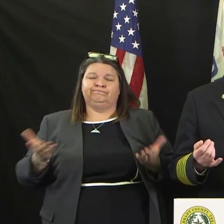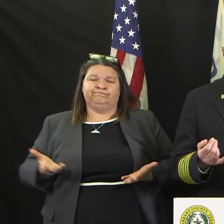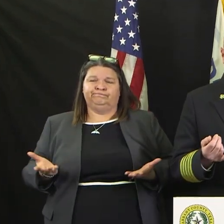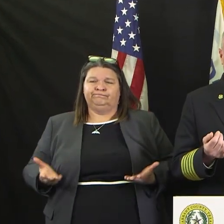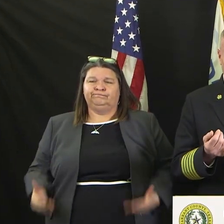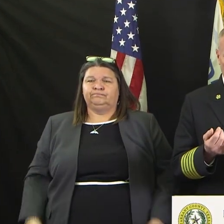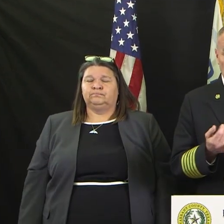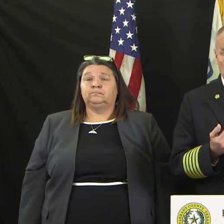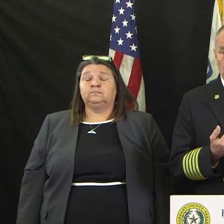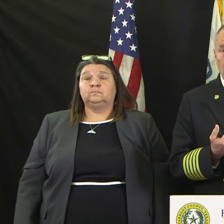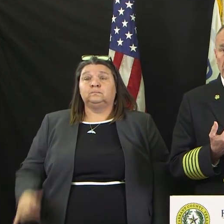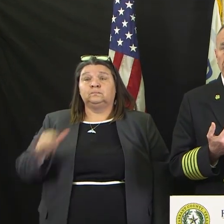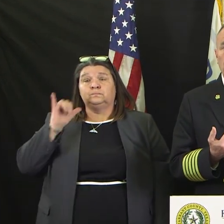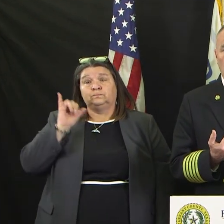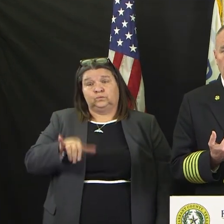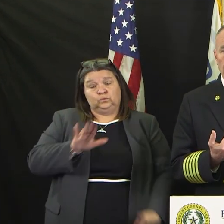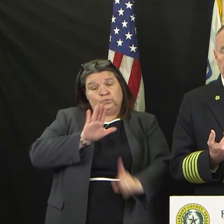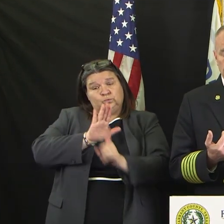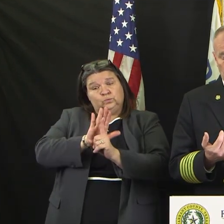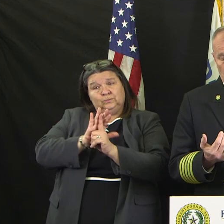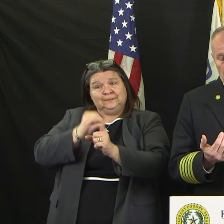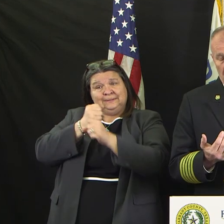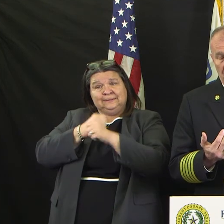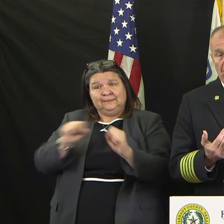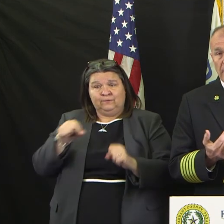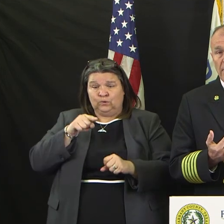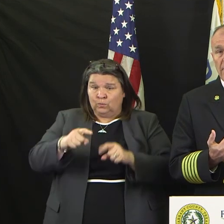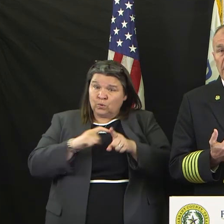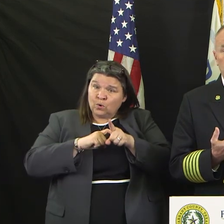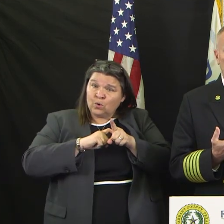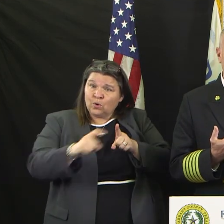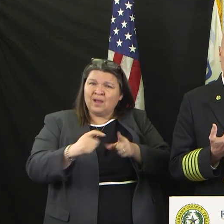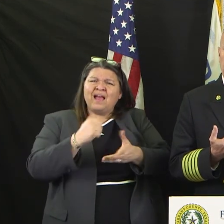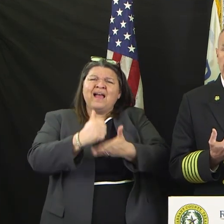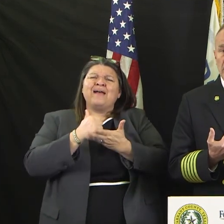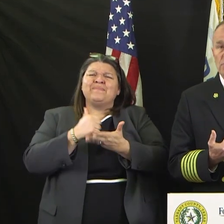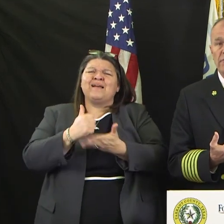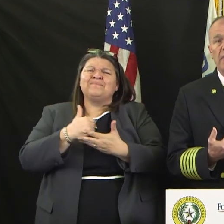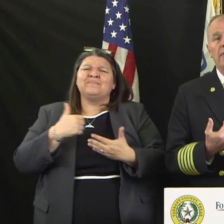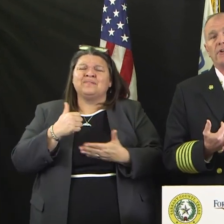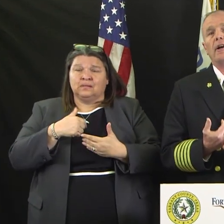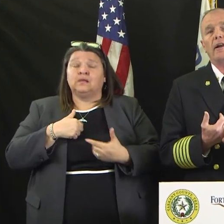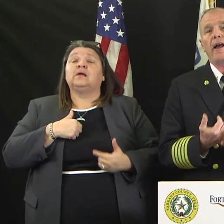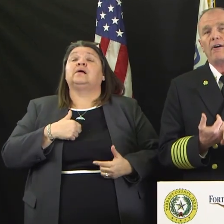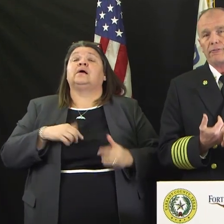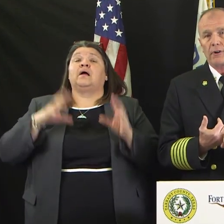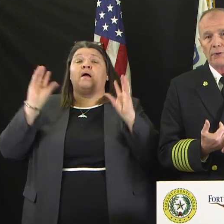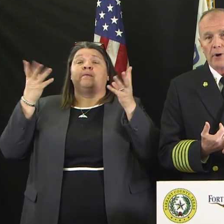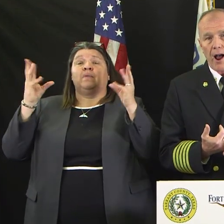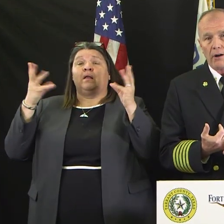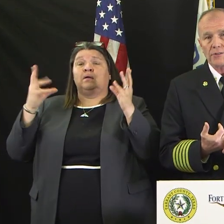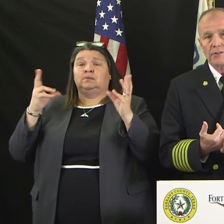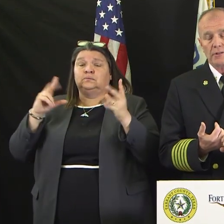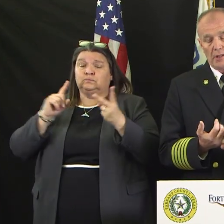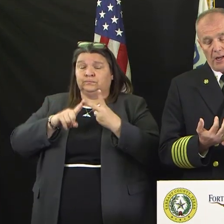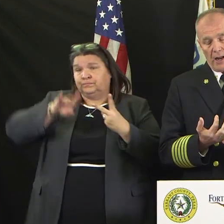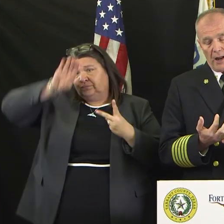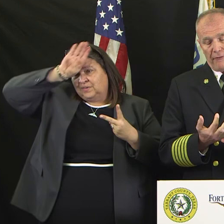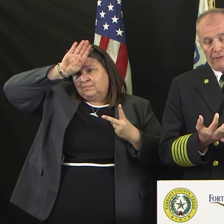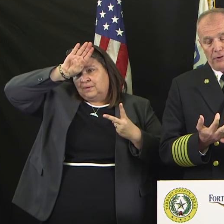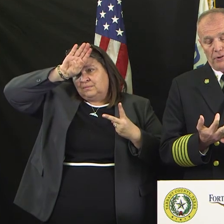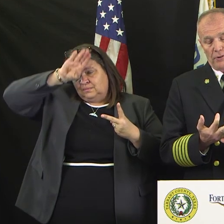that you're calling for help and there is an ambulance or a fire truck out in front of your house.